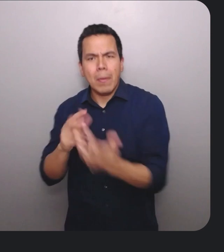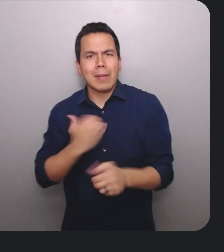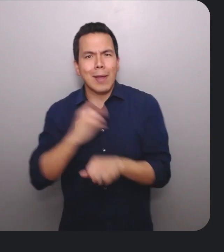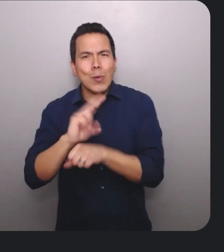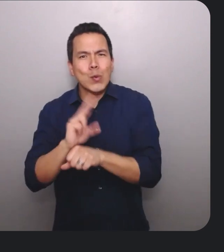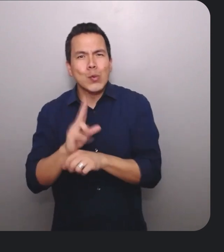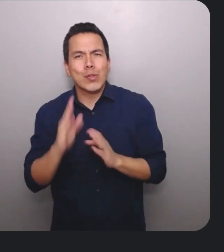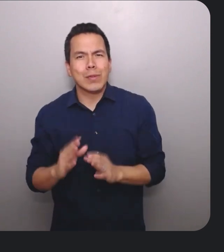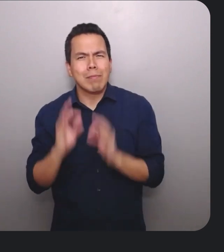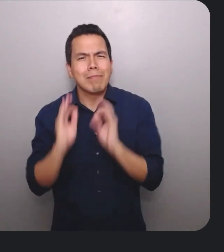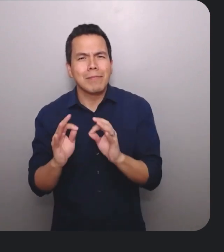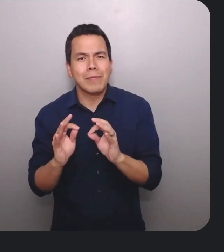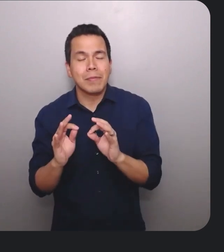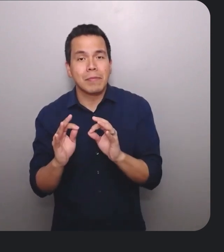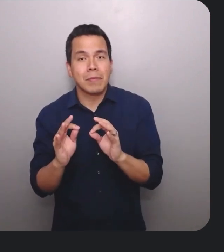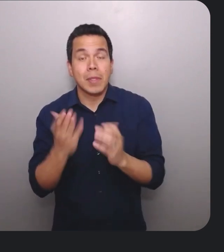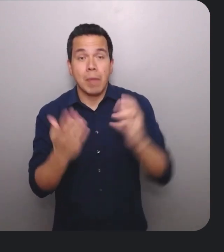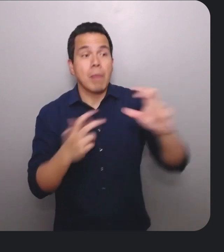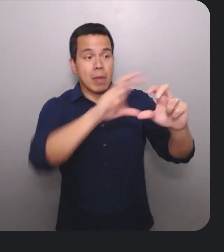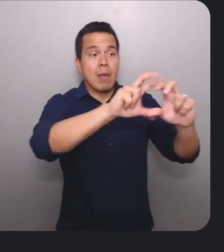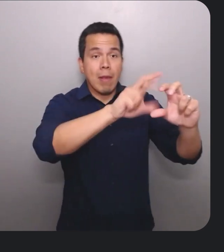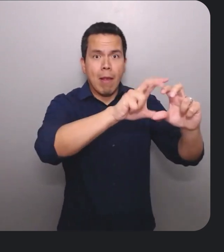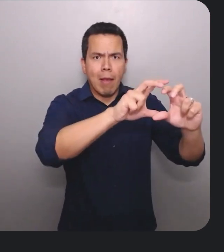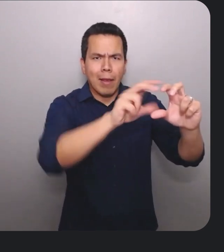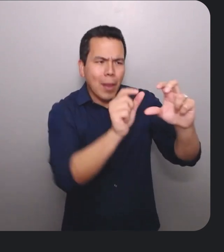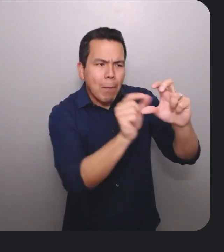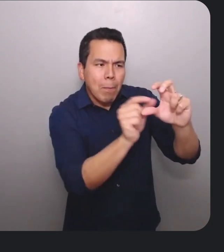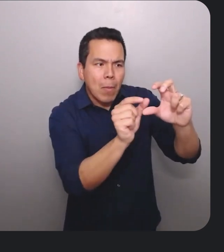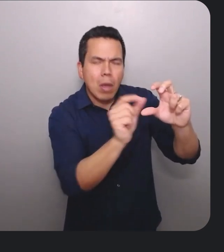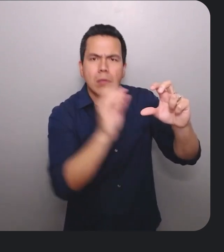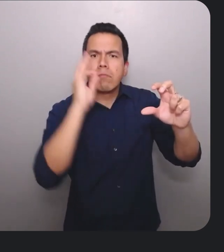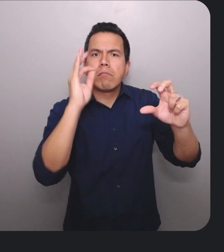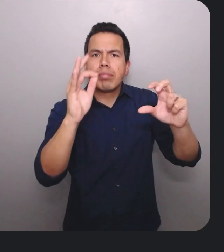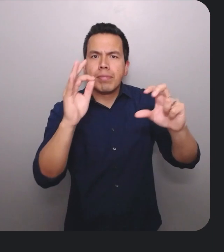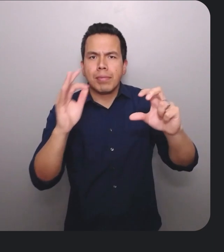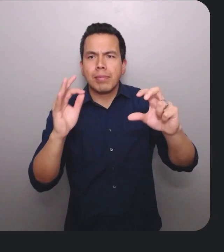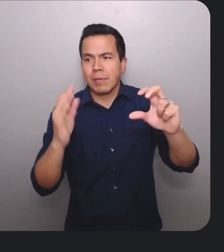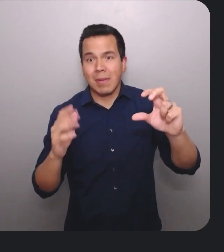Maybe it just means that in addition to a slider, including a button press can be an easier movement for some.